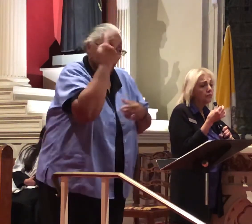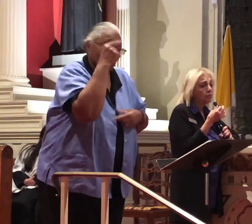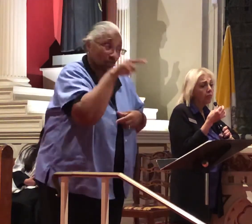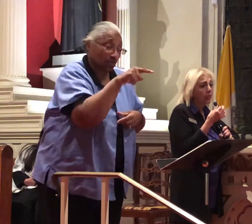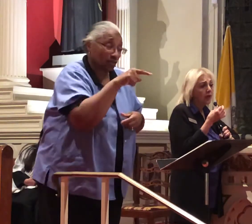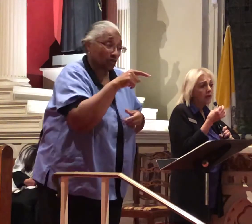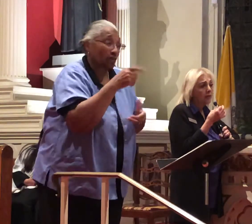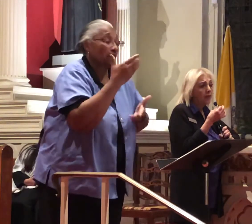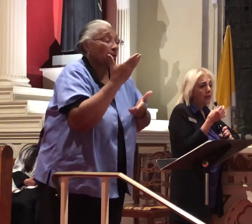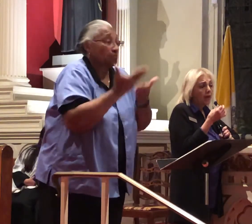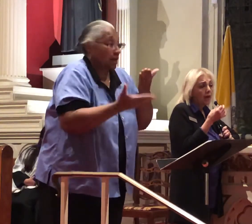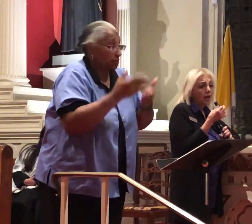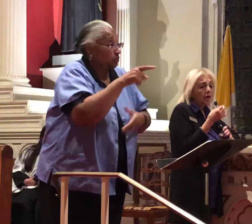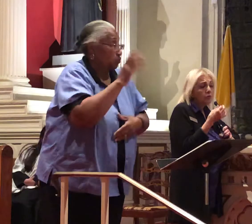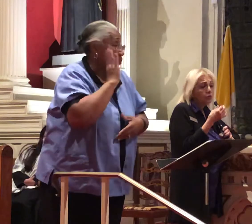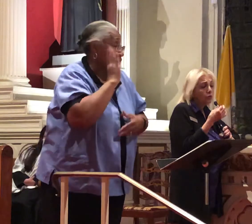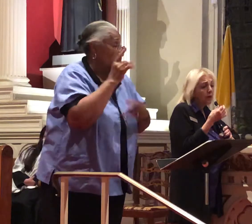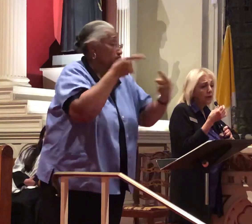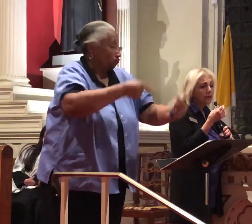some struggle